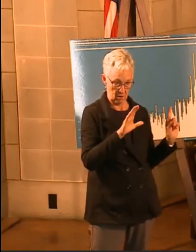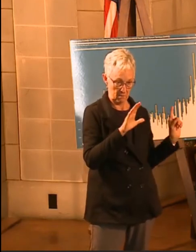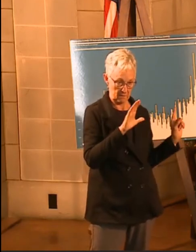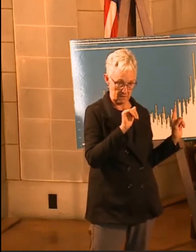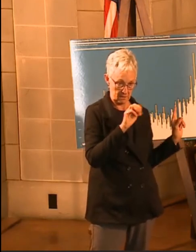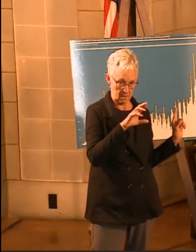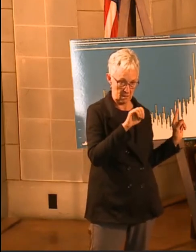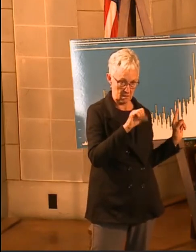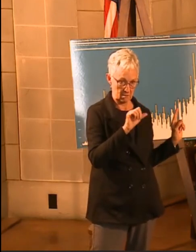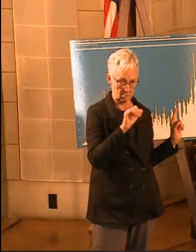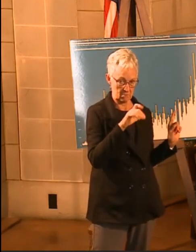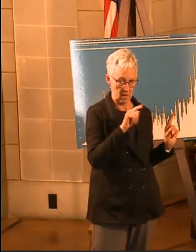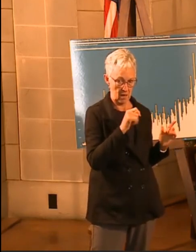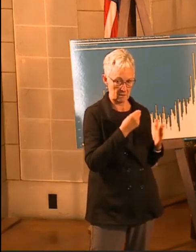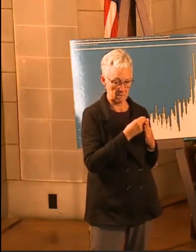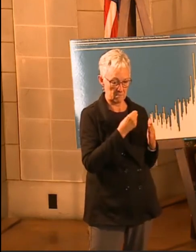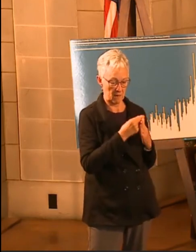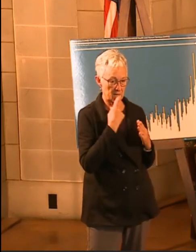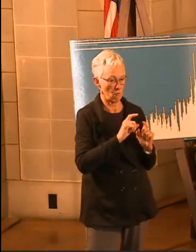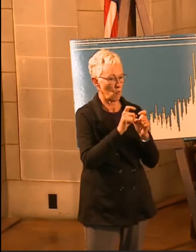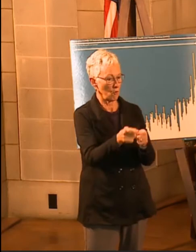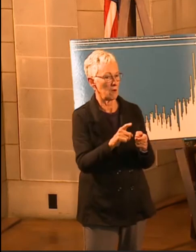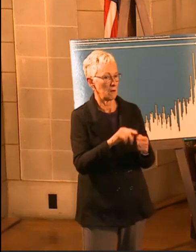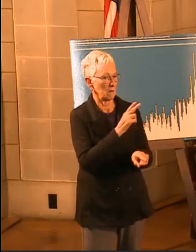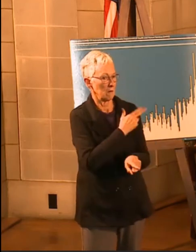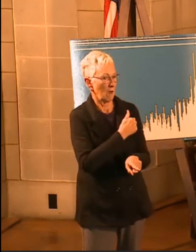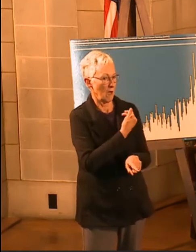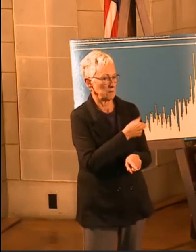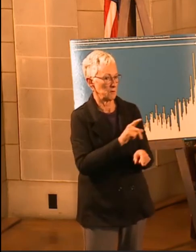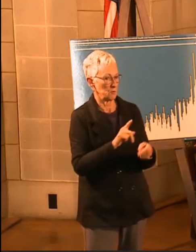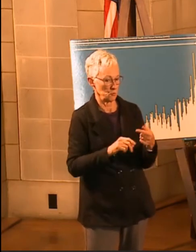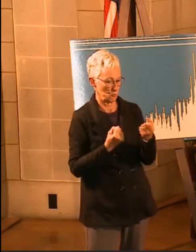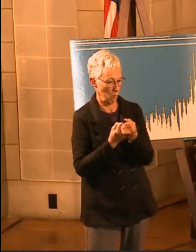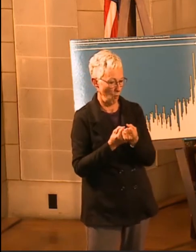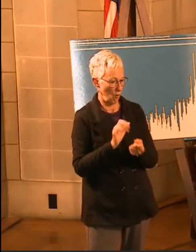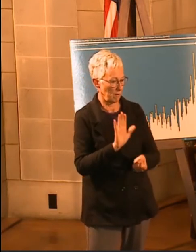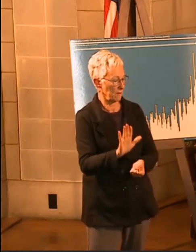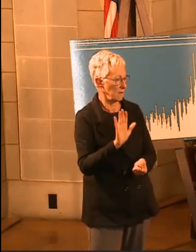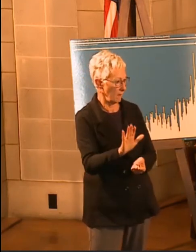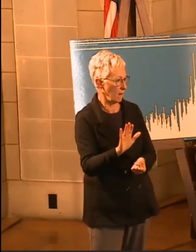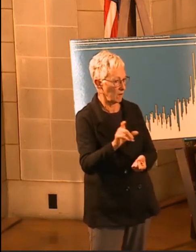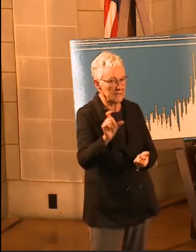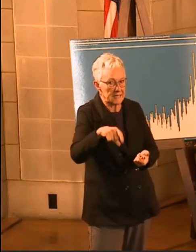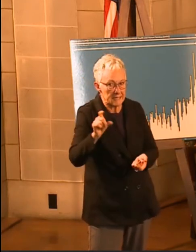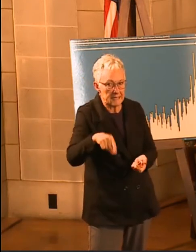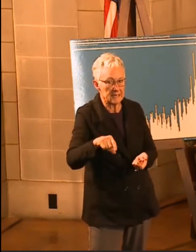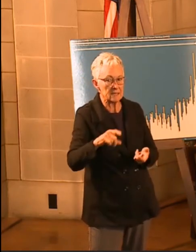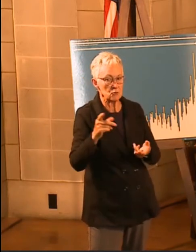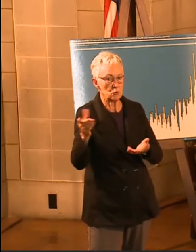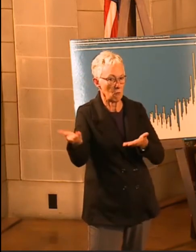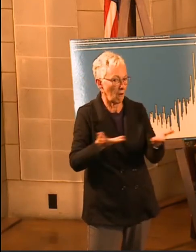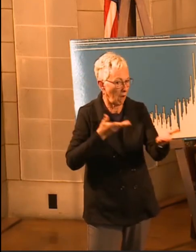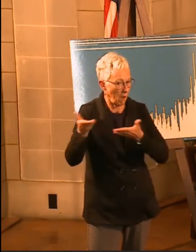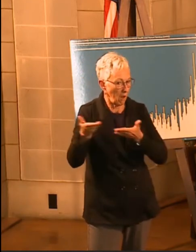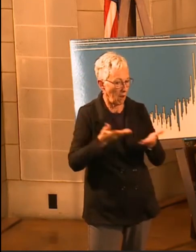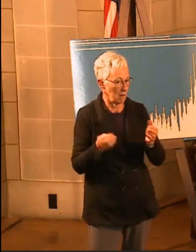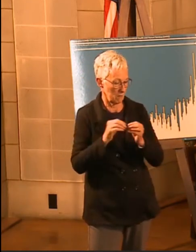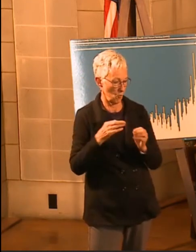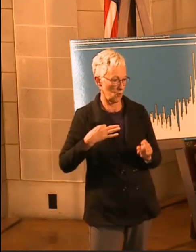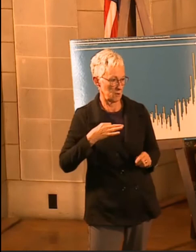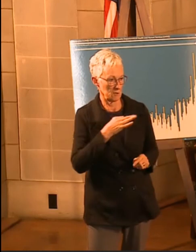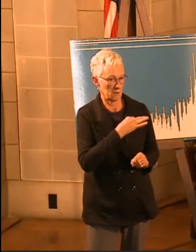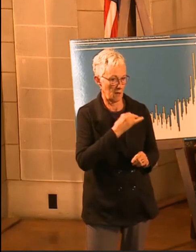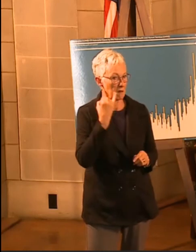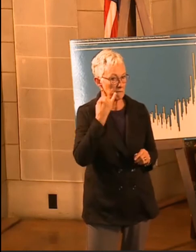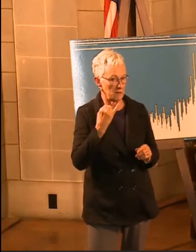in their staffing efforts. This will help maintain capacity as we are able to increase the number of beds that are